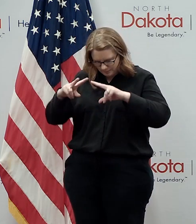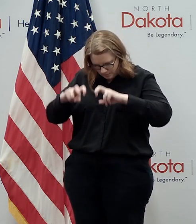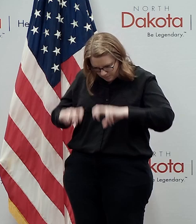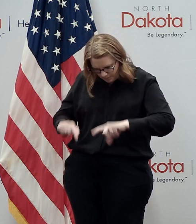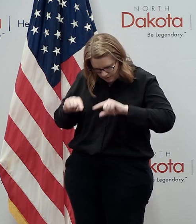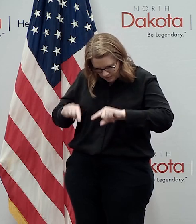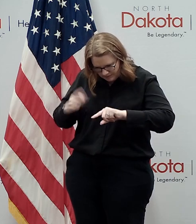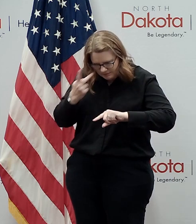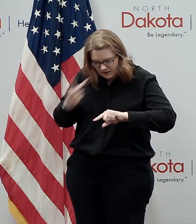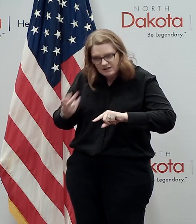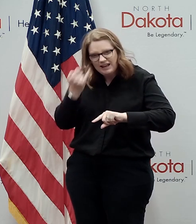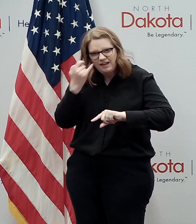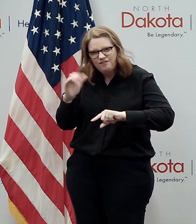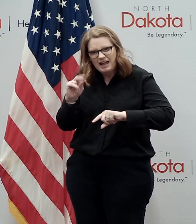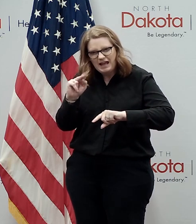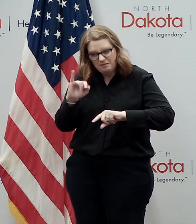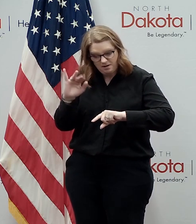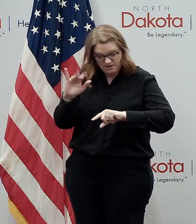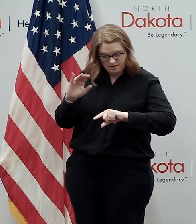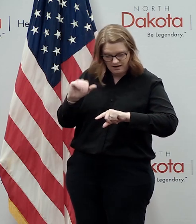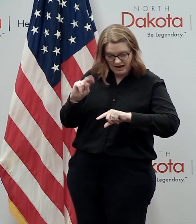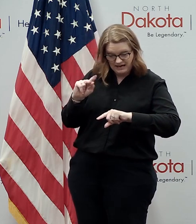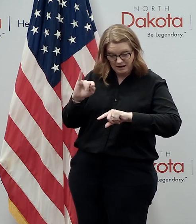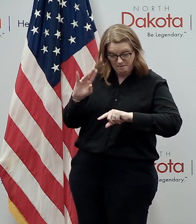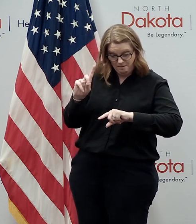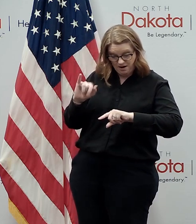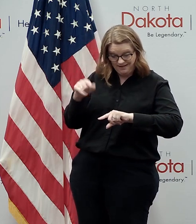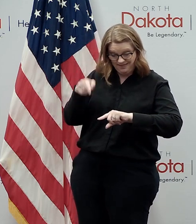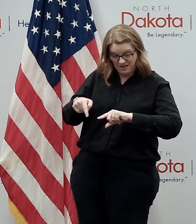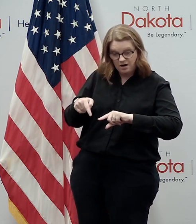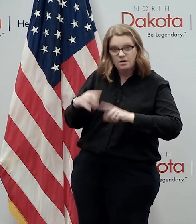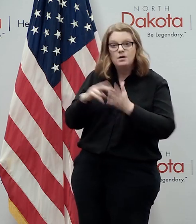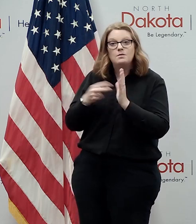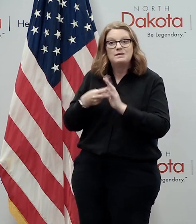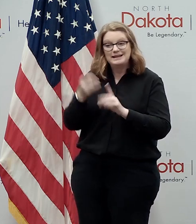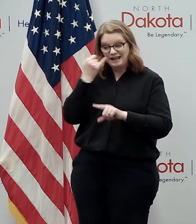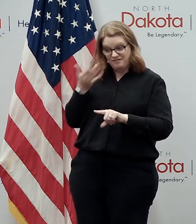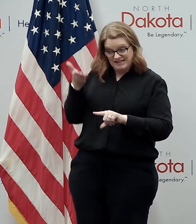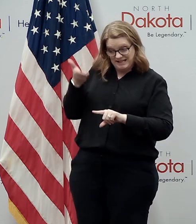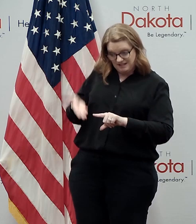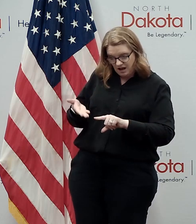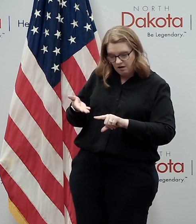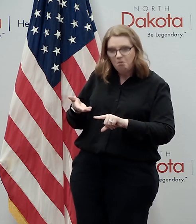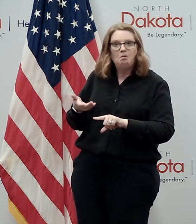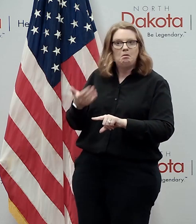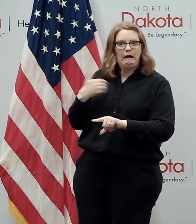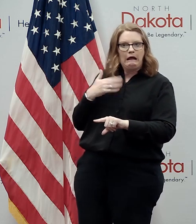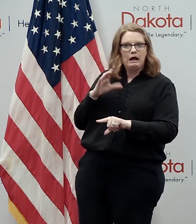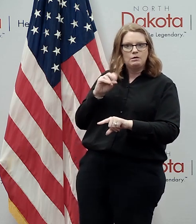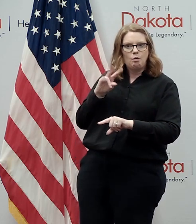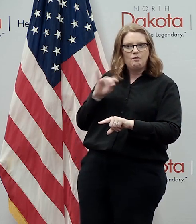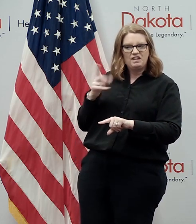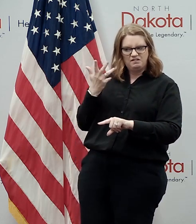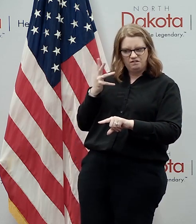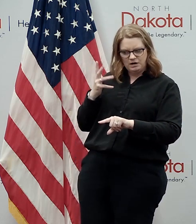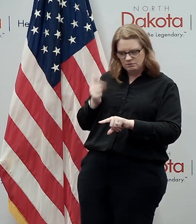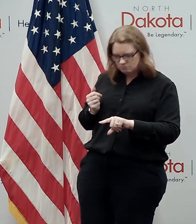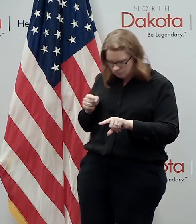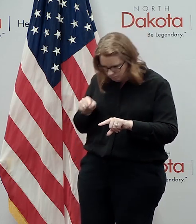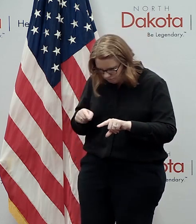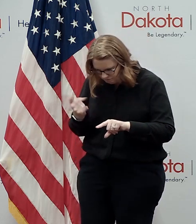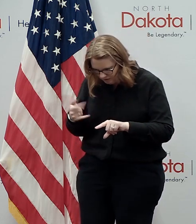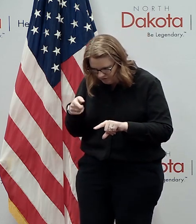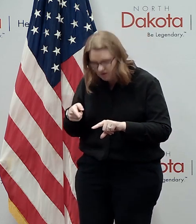in your blood would let you know that if you might have previously had covid 19 you may not even have known it if you were young and healthy